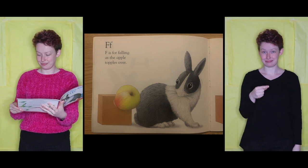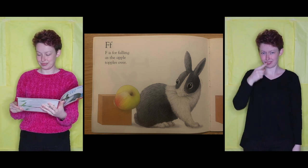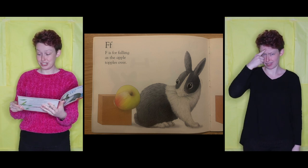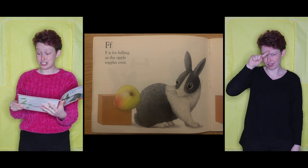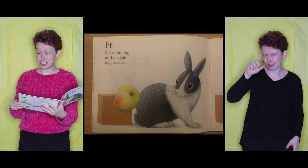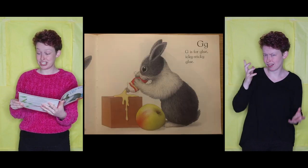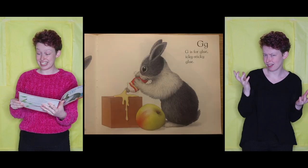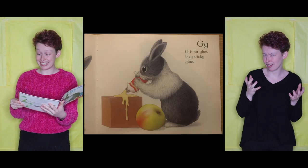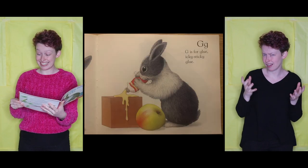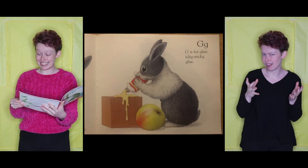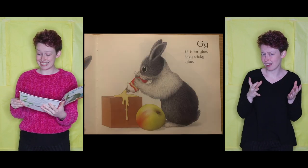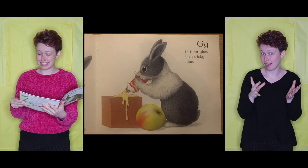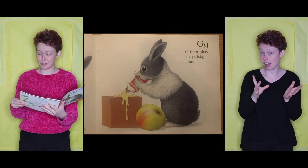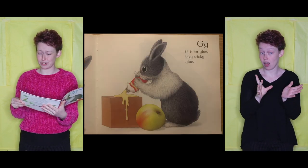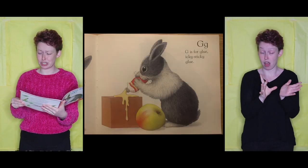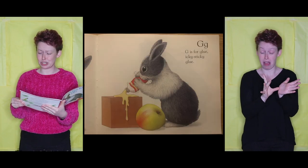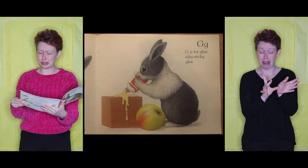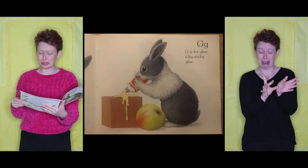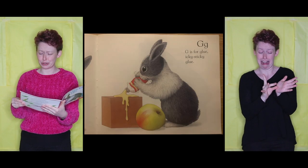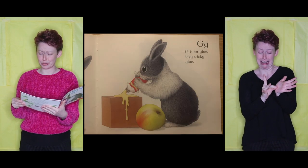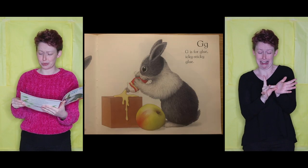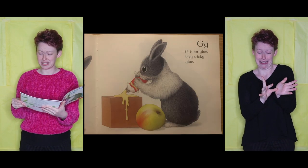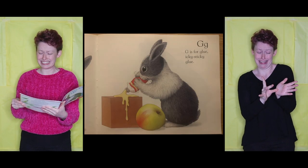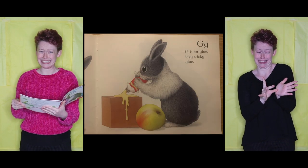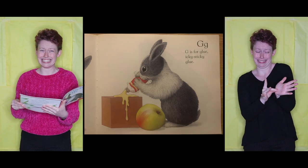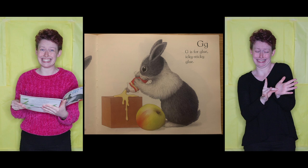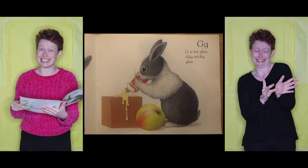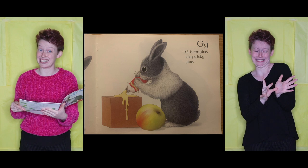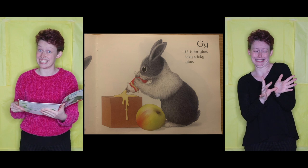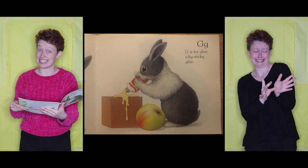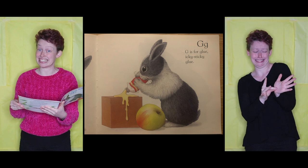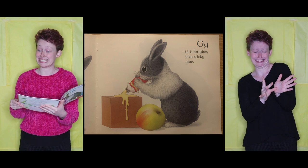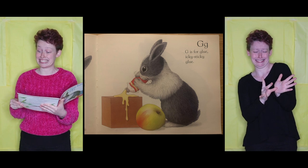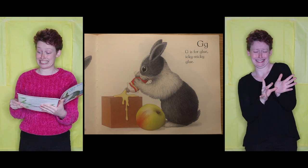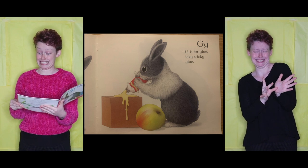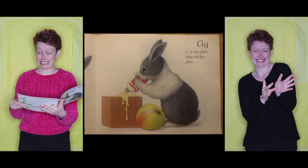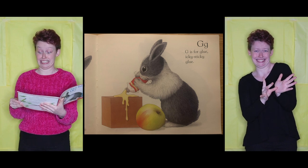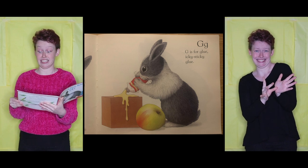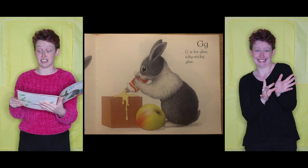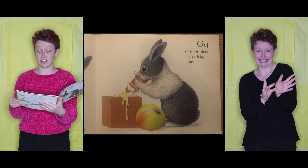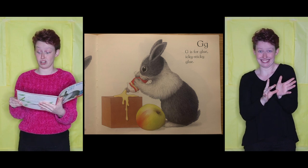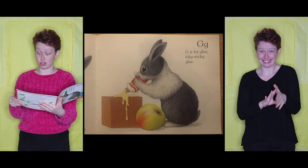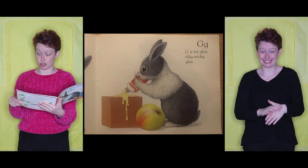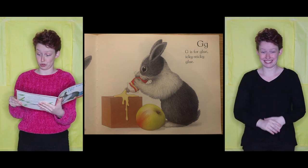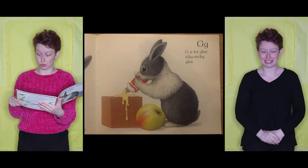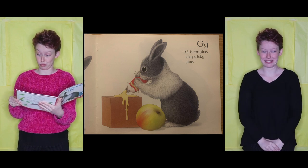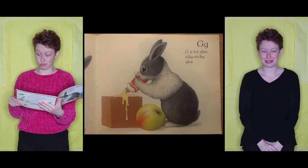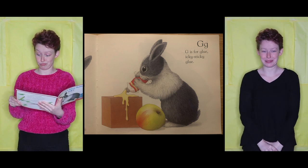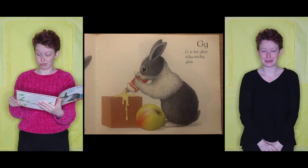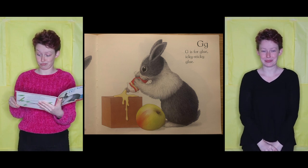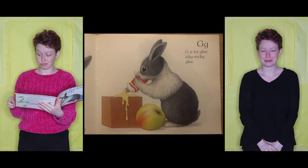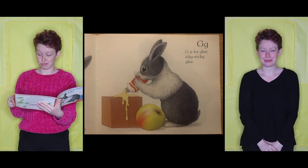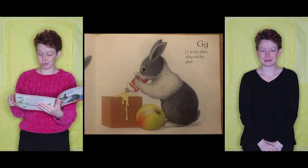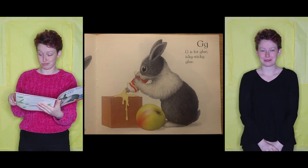G is for Glue, Icky Sticky Glue.